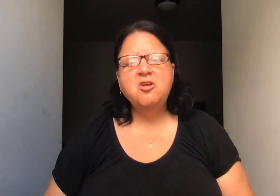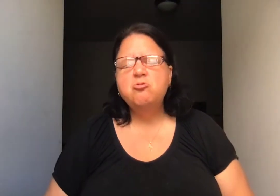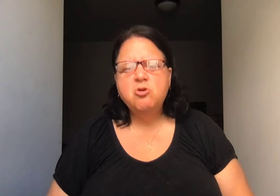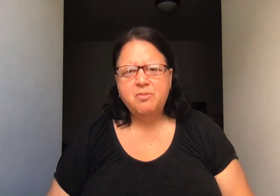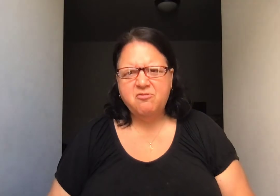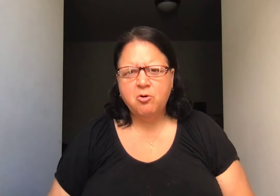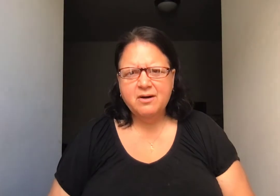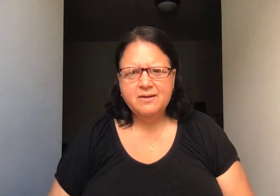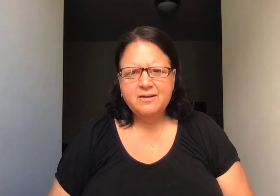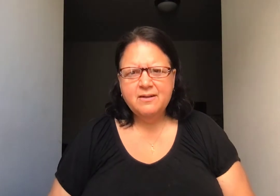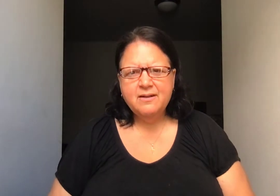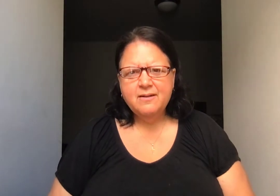you knew before?